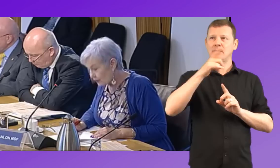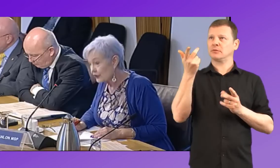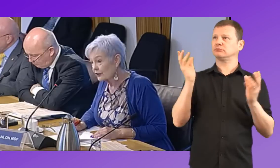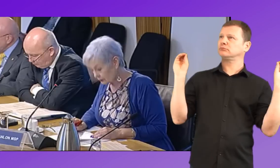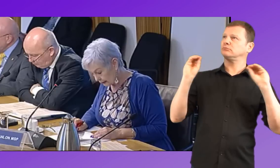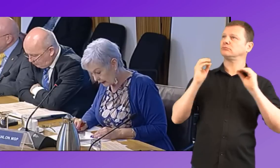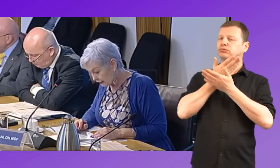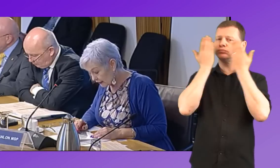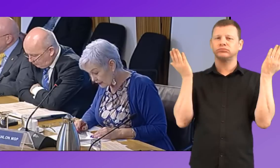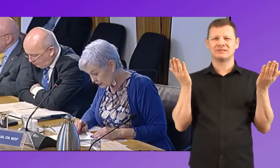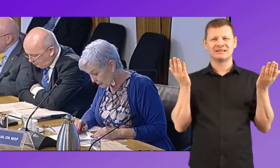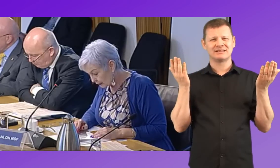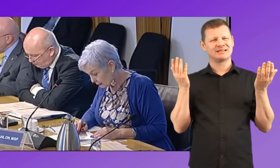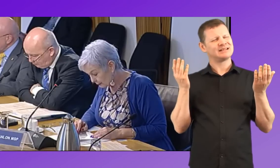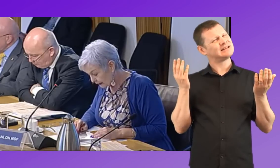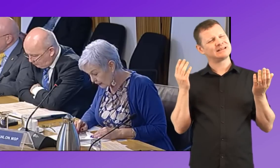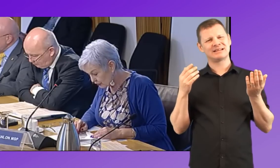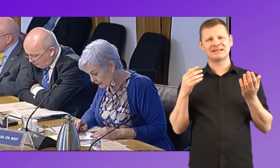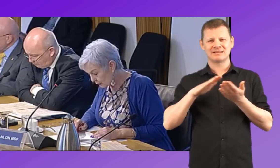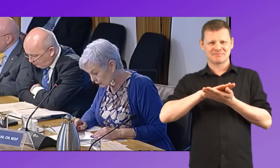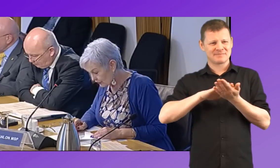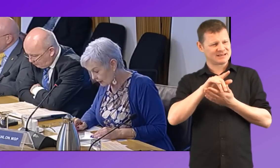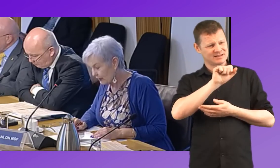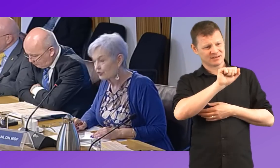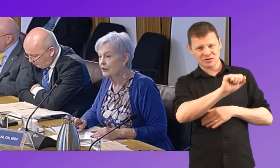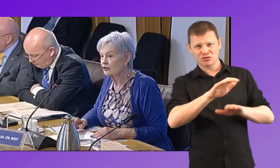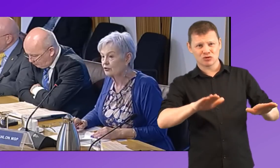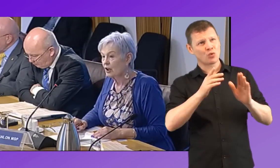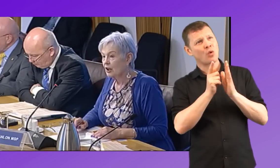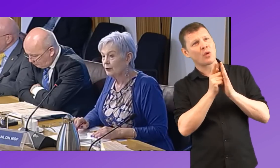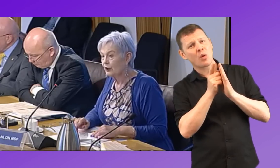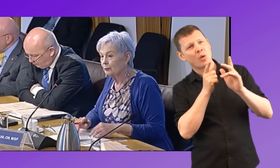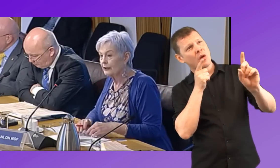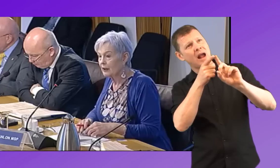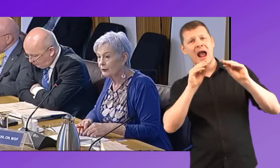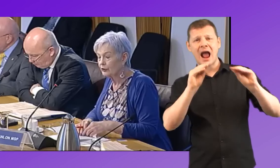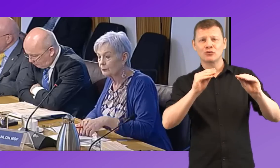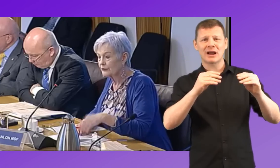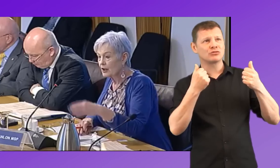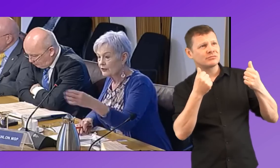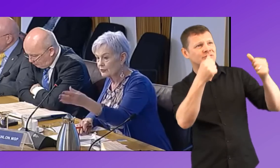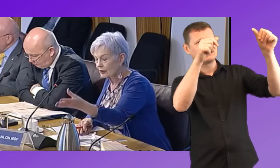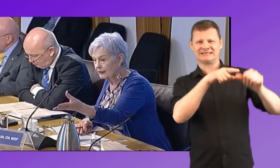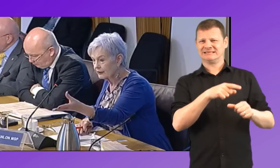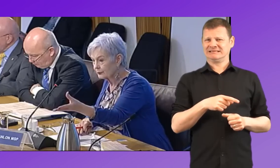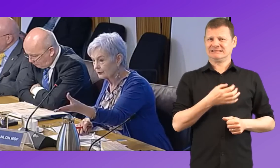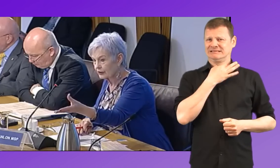resulting in considerable implications for long-term education and wellbeing outcomes. So I hear what